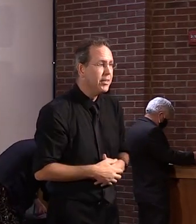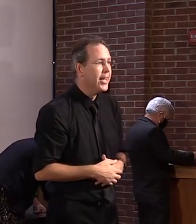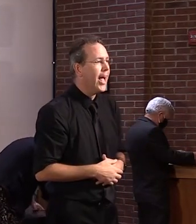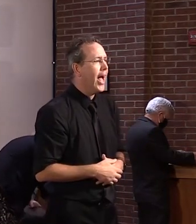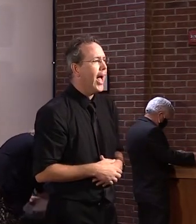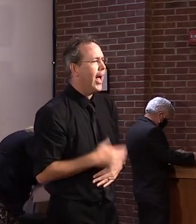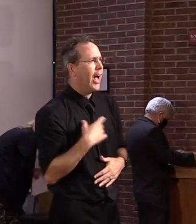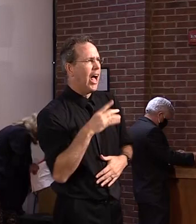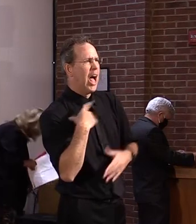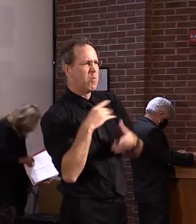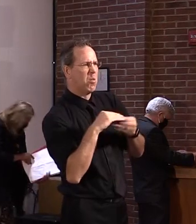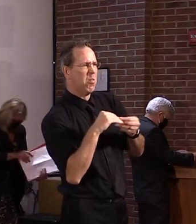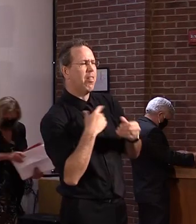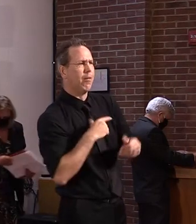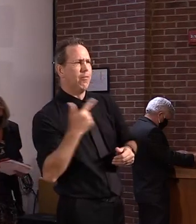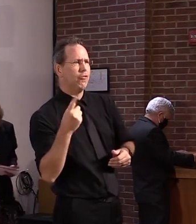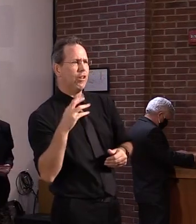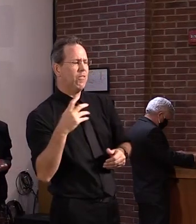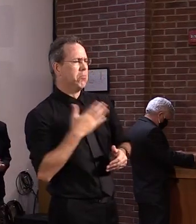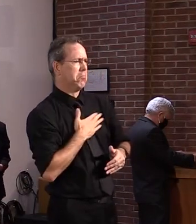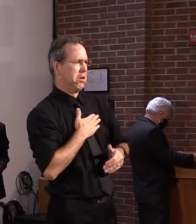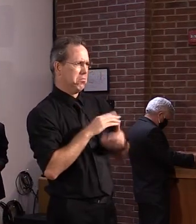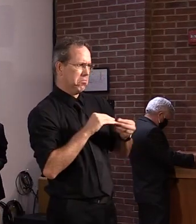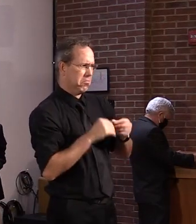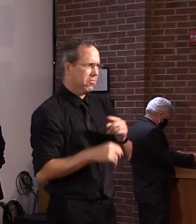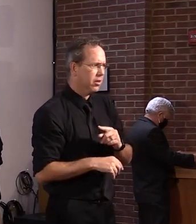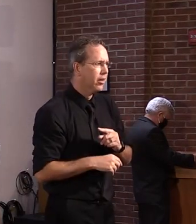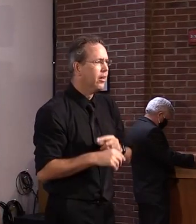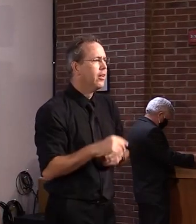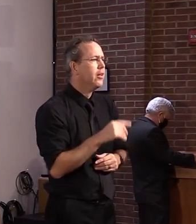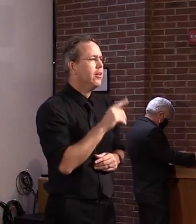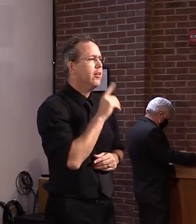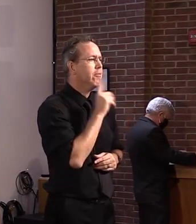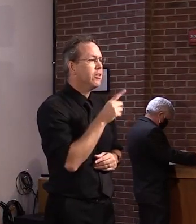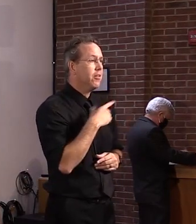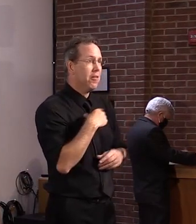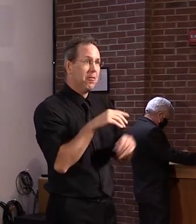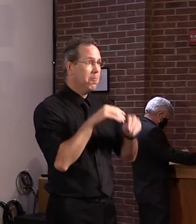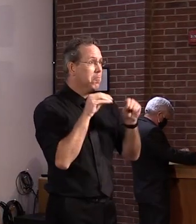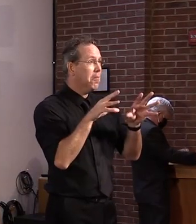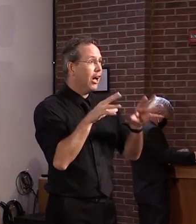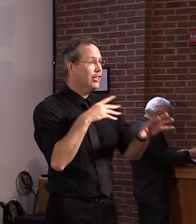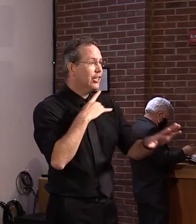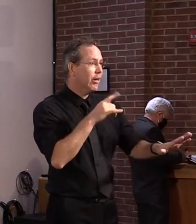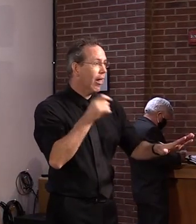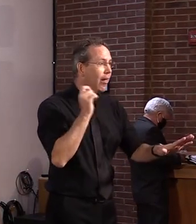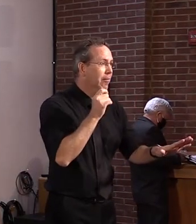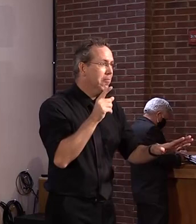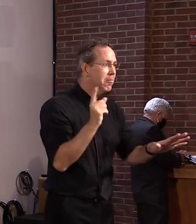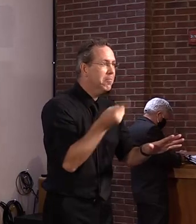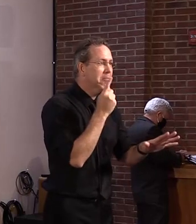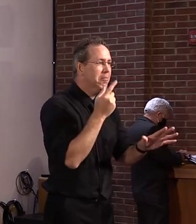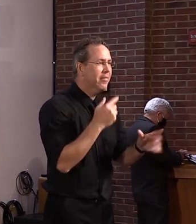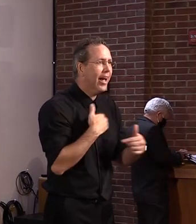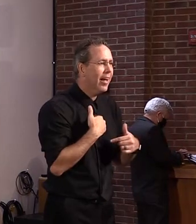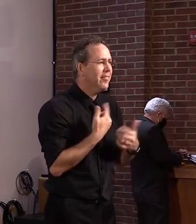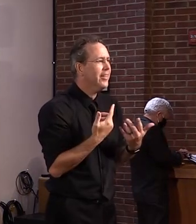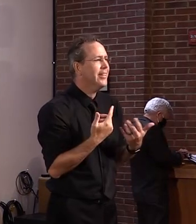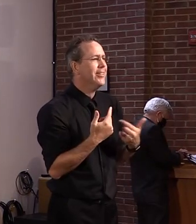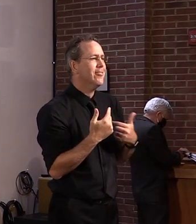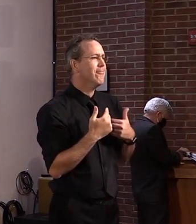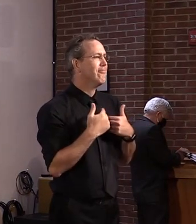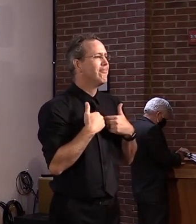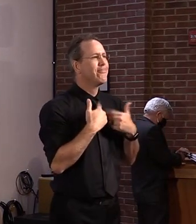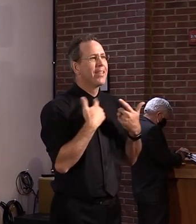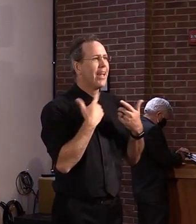to tell you, uh, that if we had a safe and effective vaccine that would prevent, uh, the destruction of